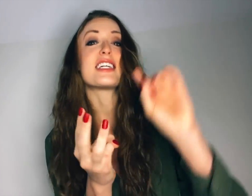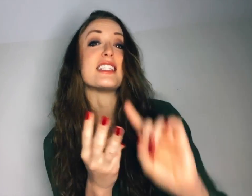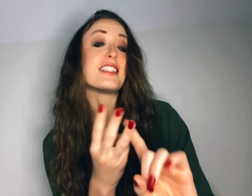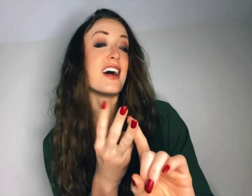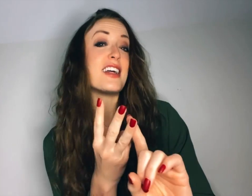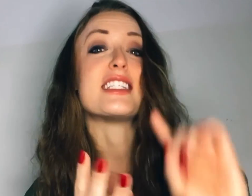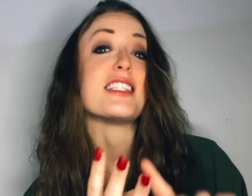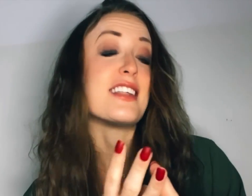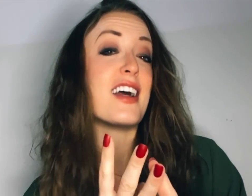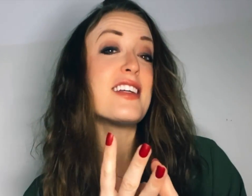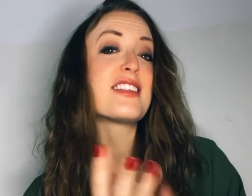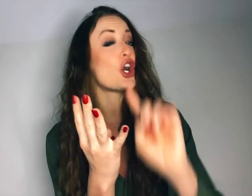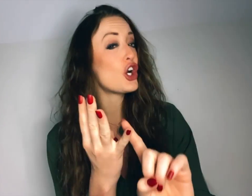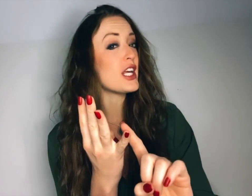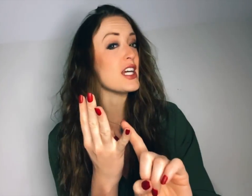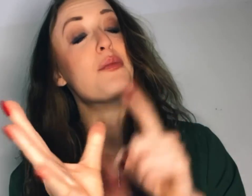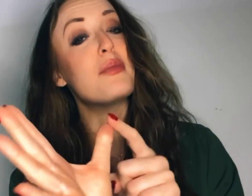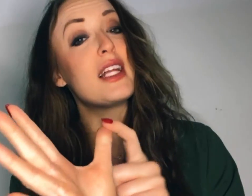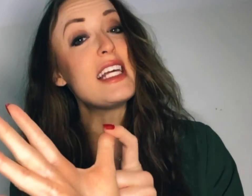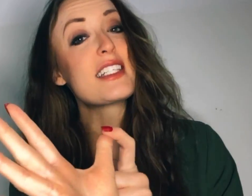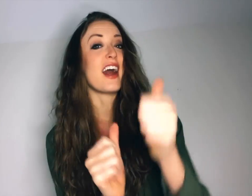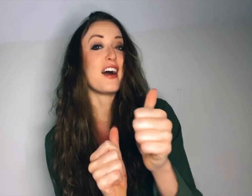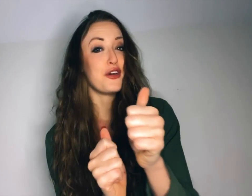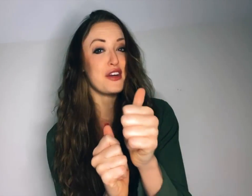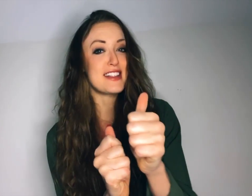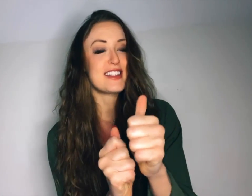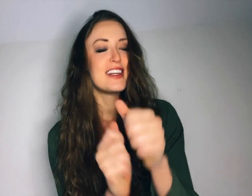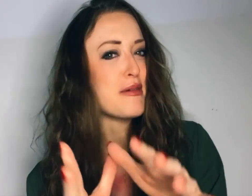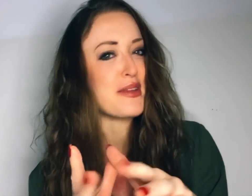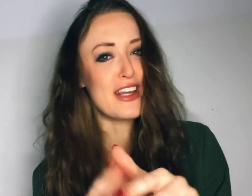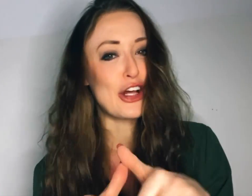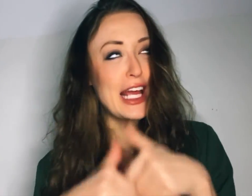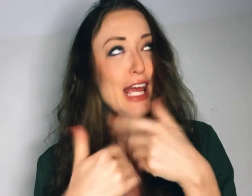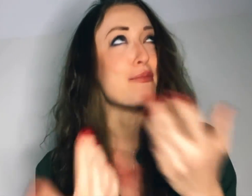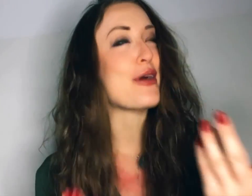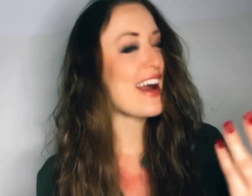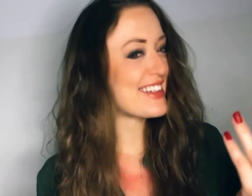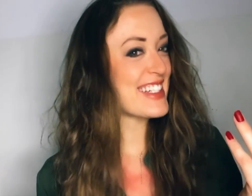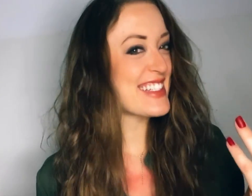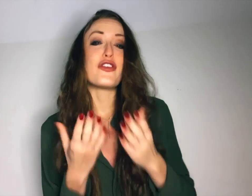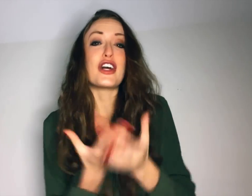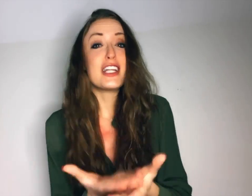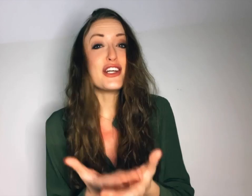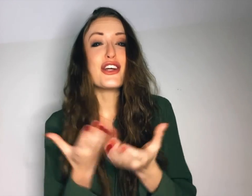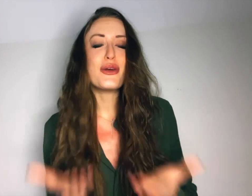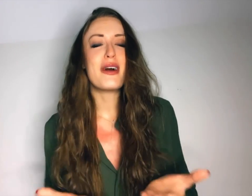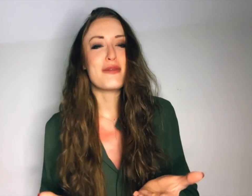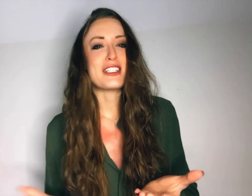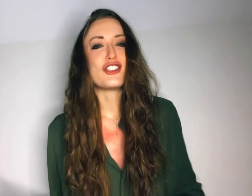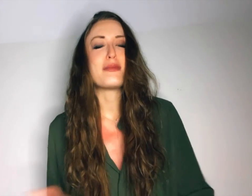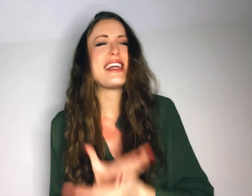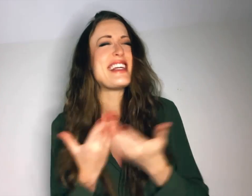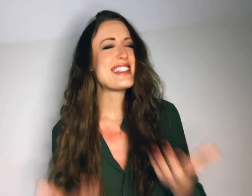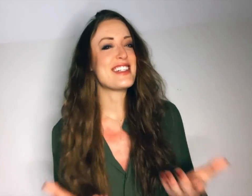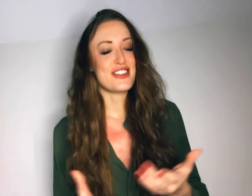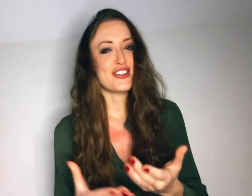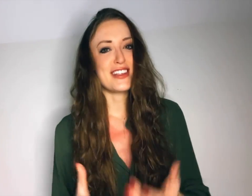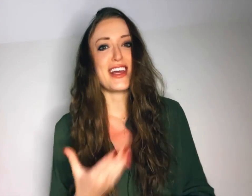concise, concise, courteous, complete, and concrete. What they look like in practice. For clear, you want your message to be easy to understand